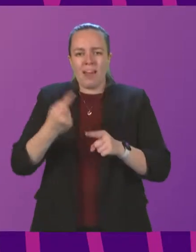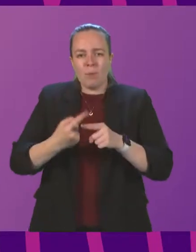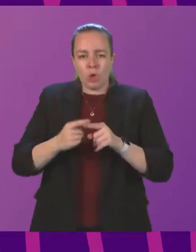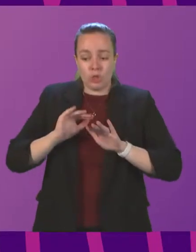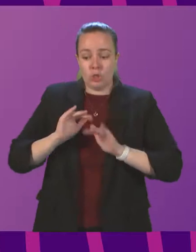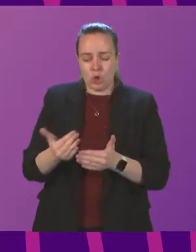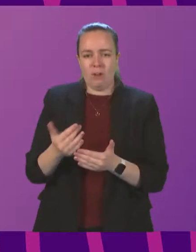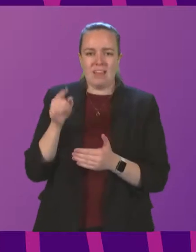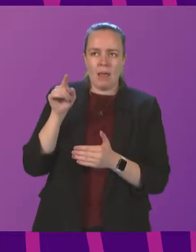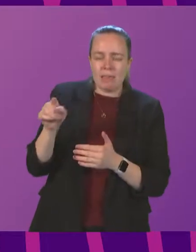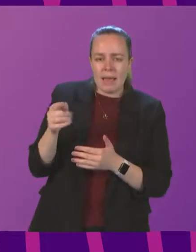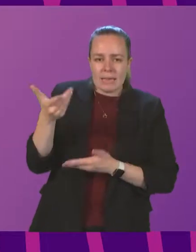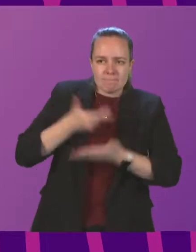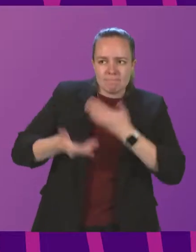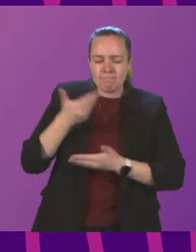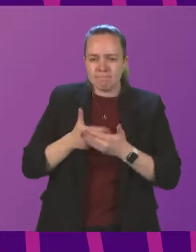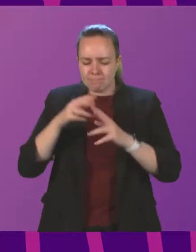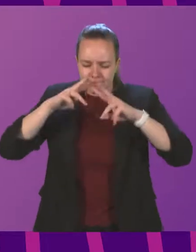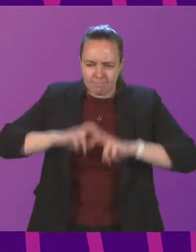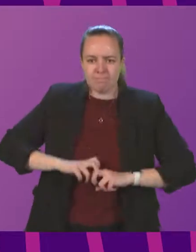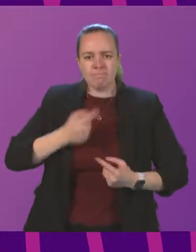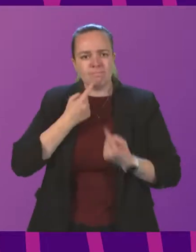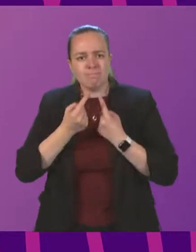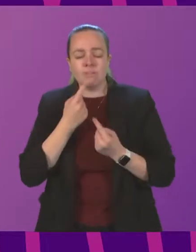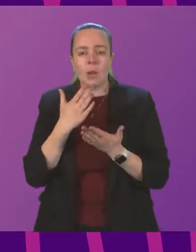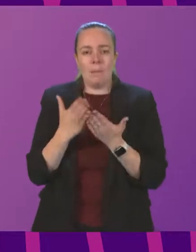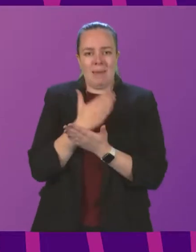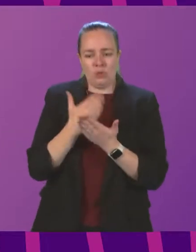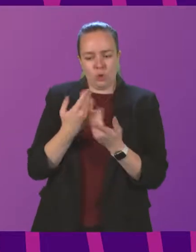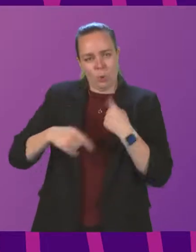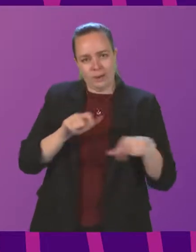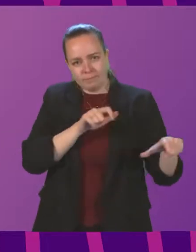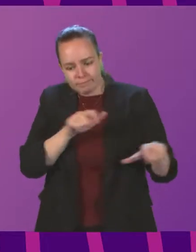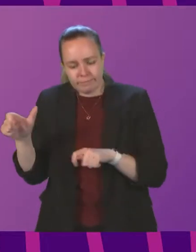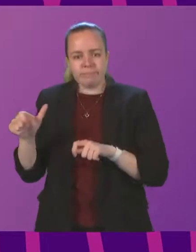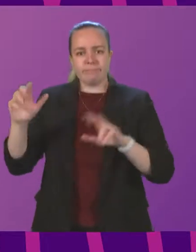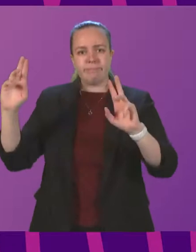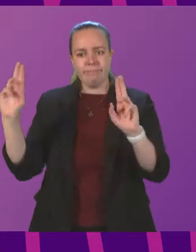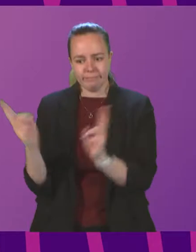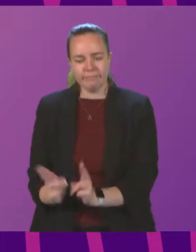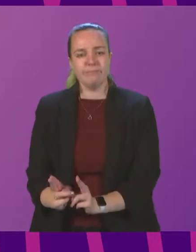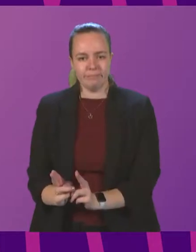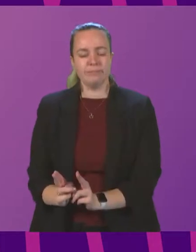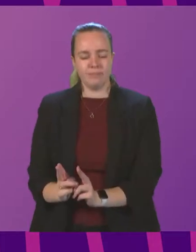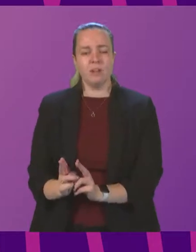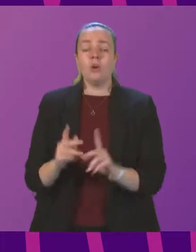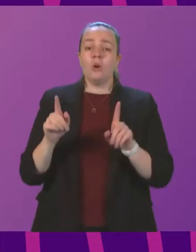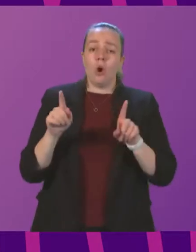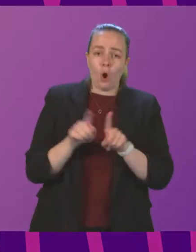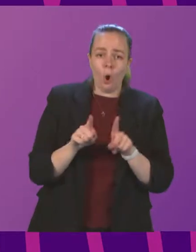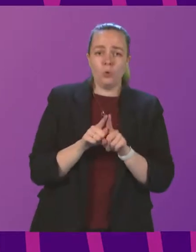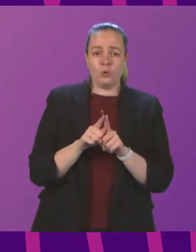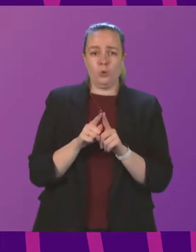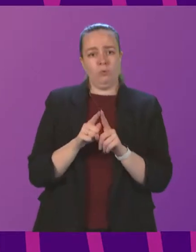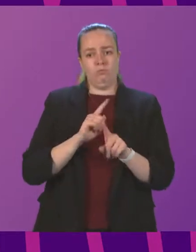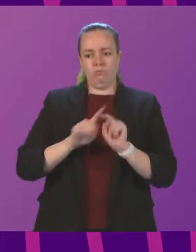as they debrief and analyse the data to ensure that we maintain this downward trend in call-outs and also maximise